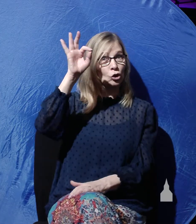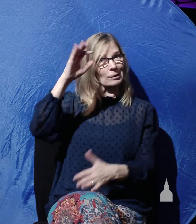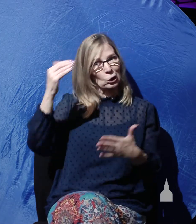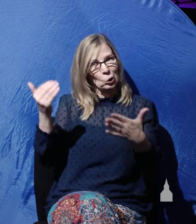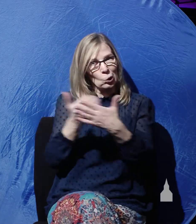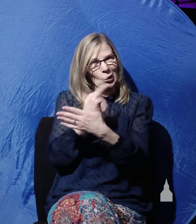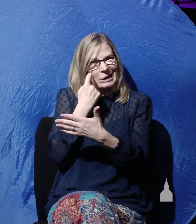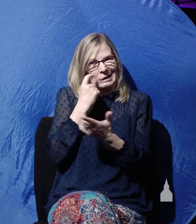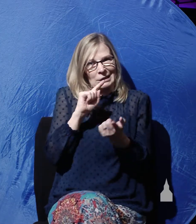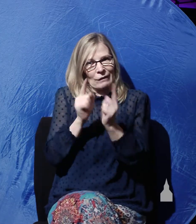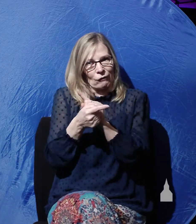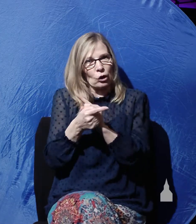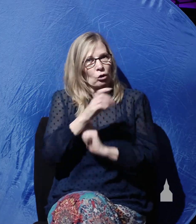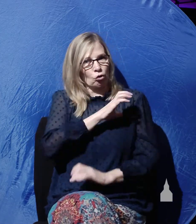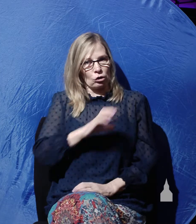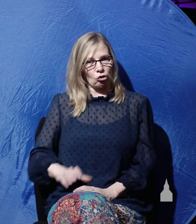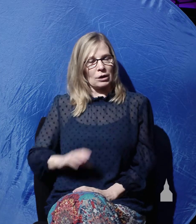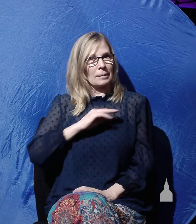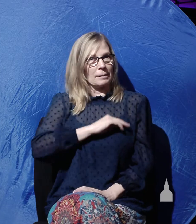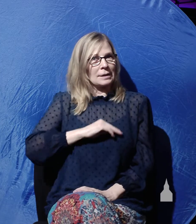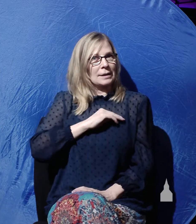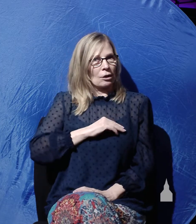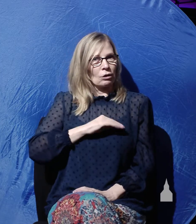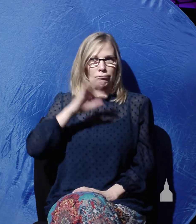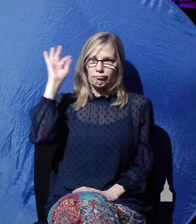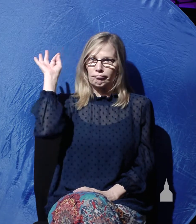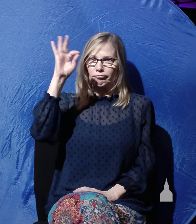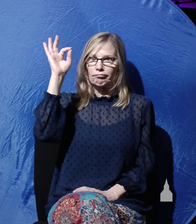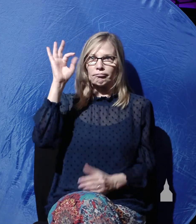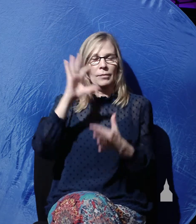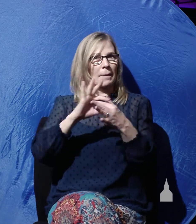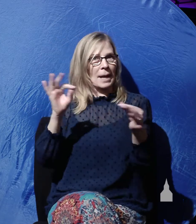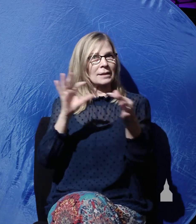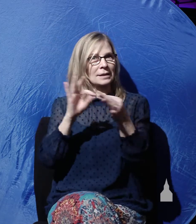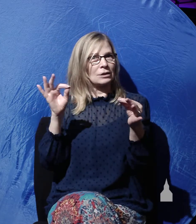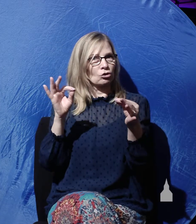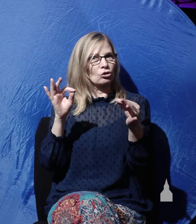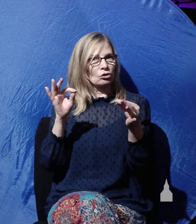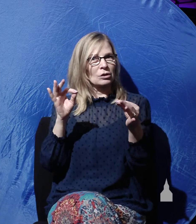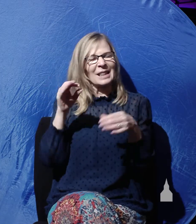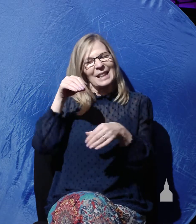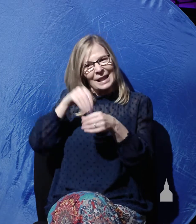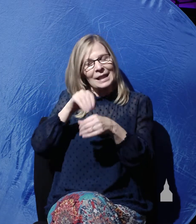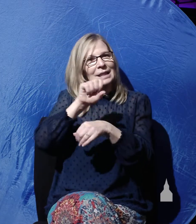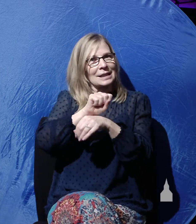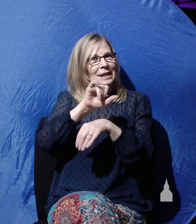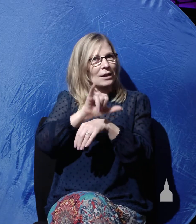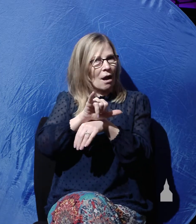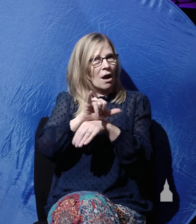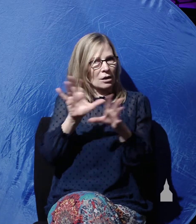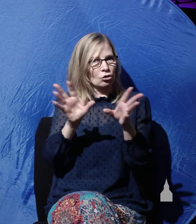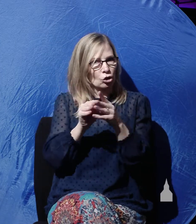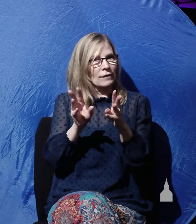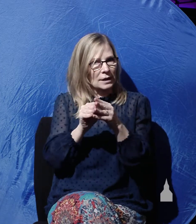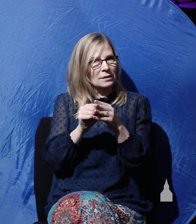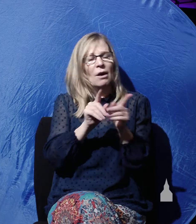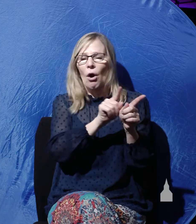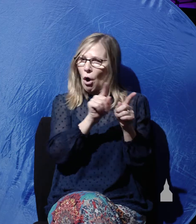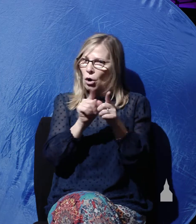converted Christian missionary delivered this message in a synagogue service. He also spoke of the resurrection of